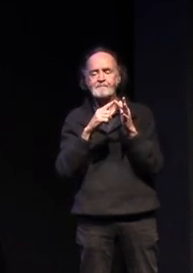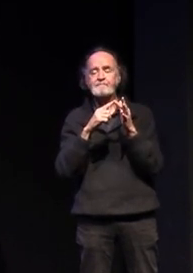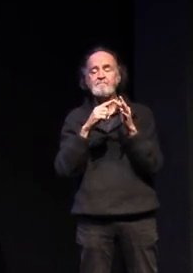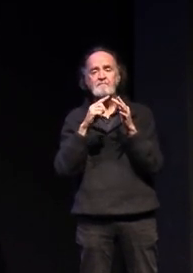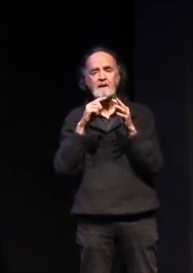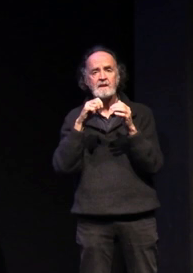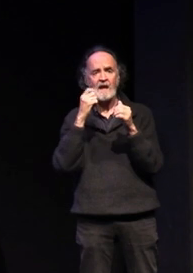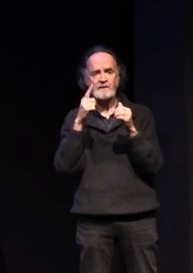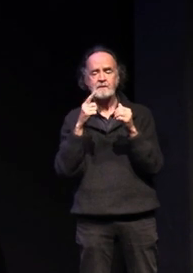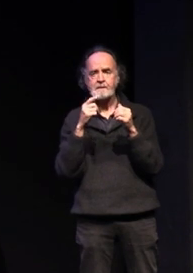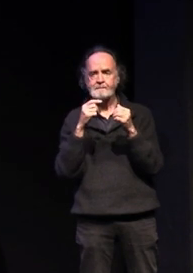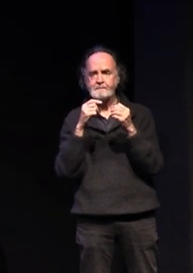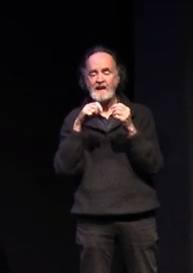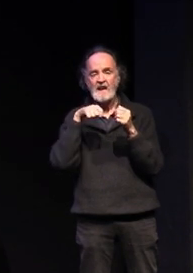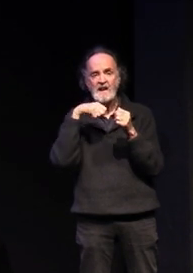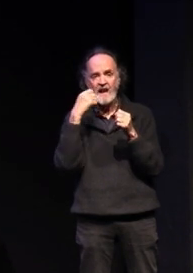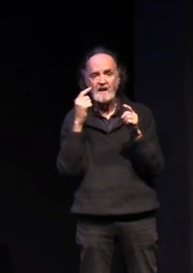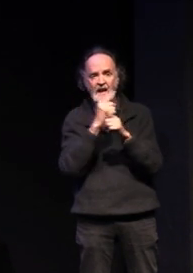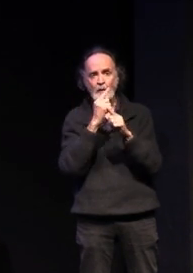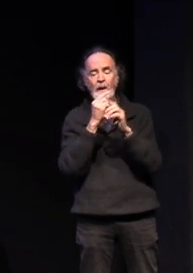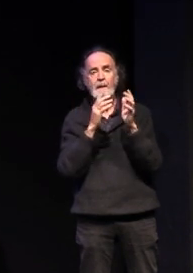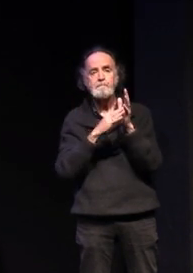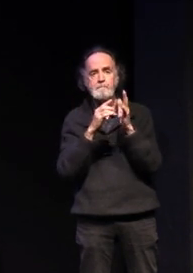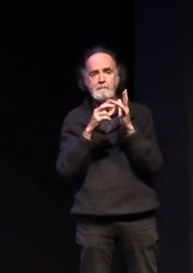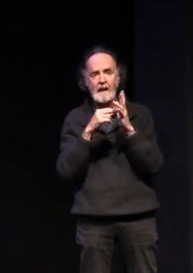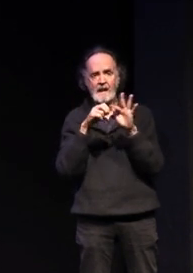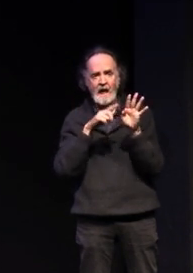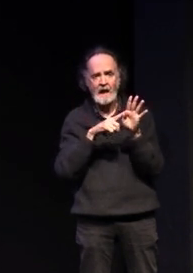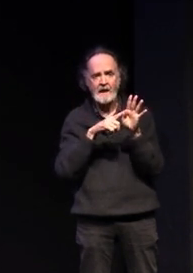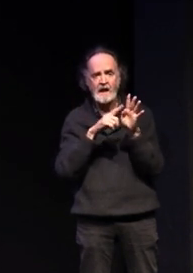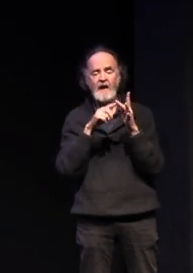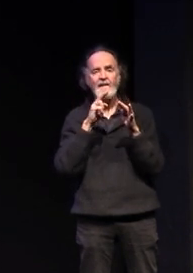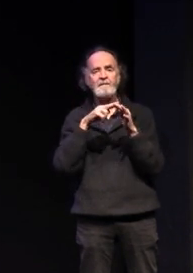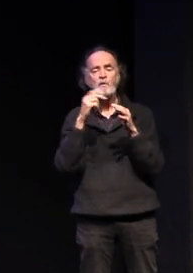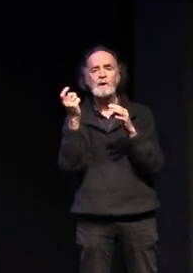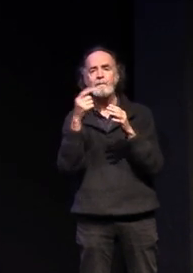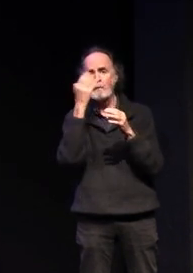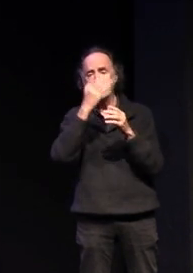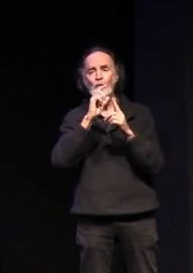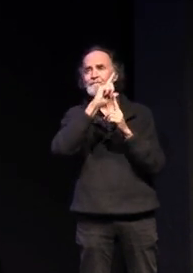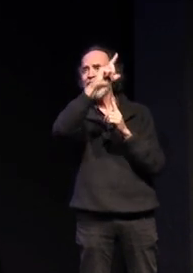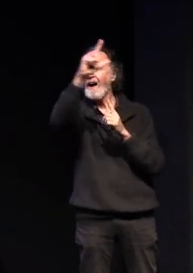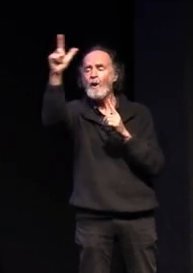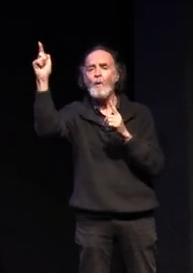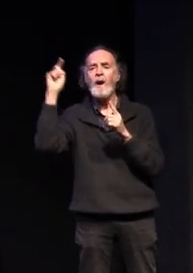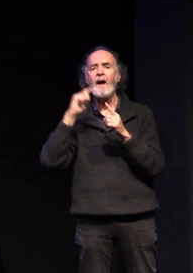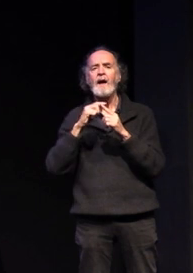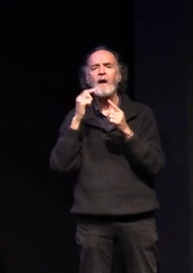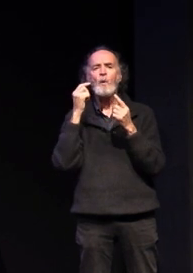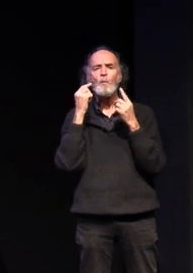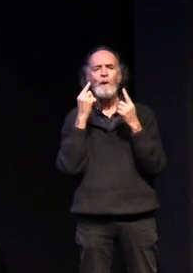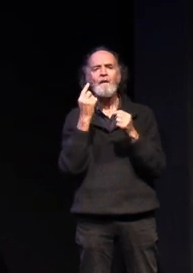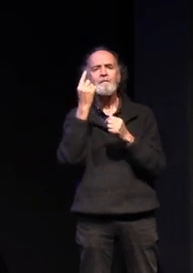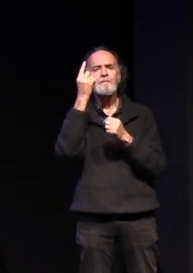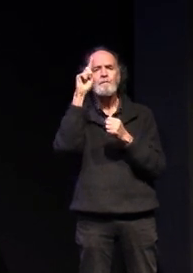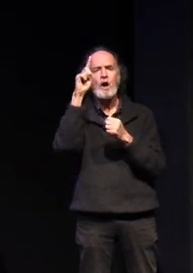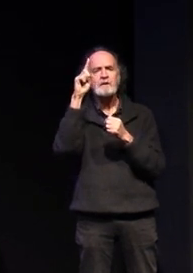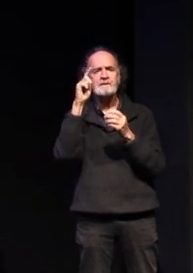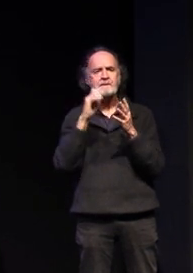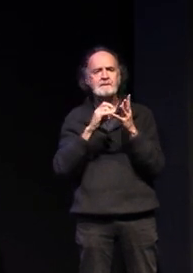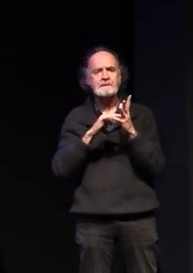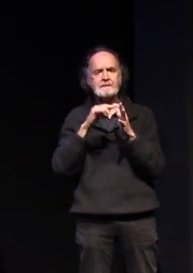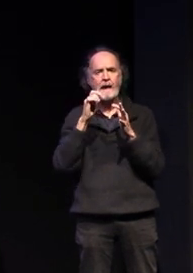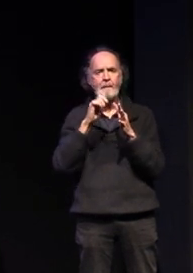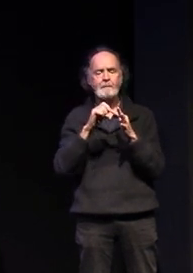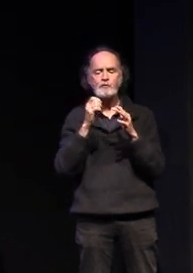monday so if you're not in one of our government seven to ten college and looking at enrollment one of the first steps is to complete